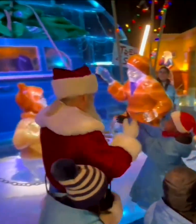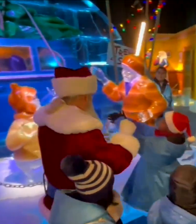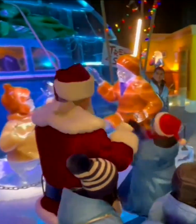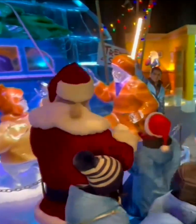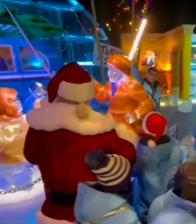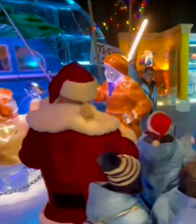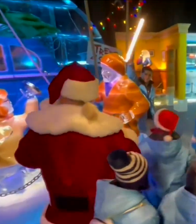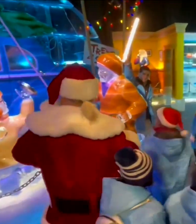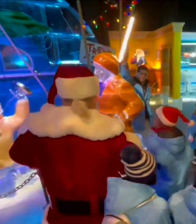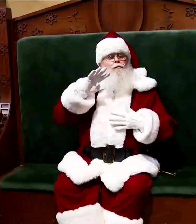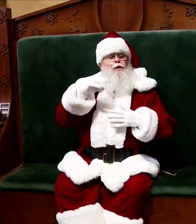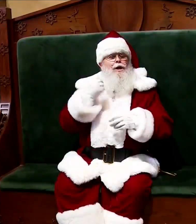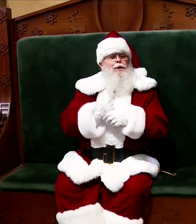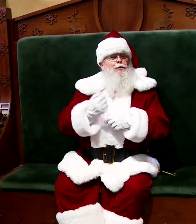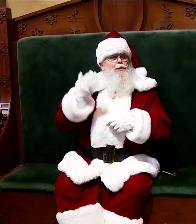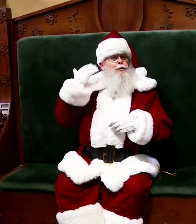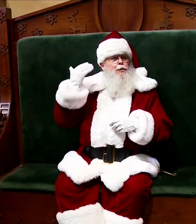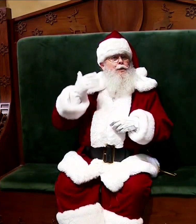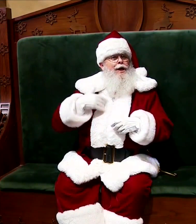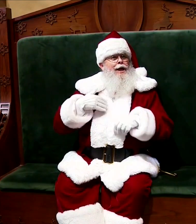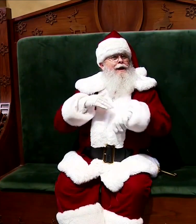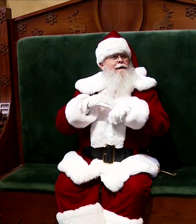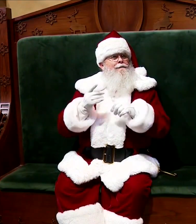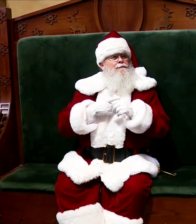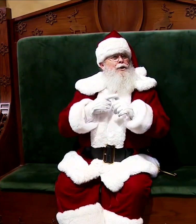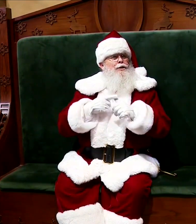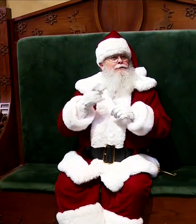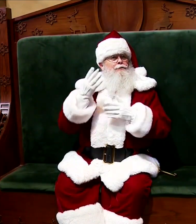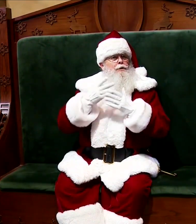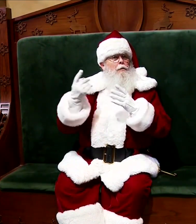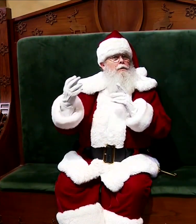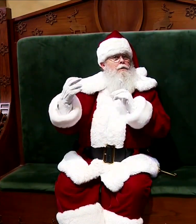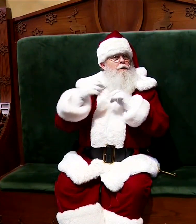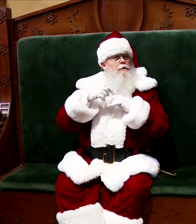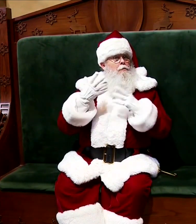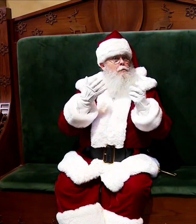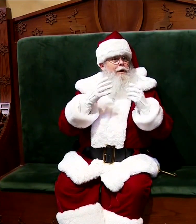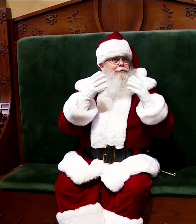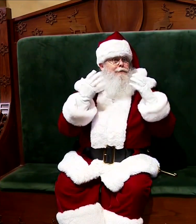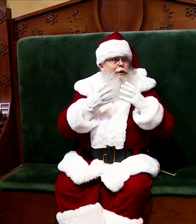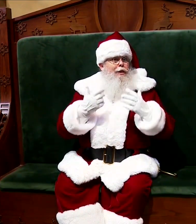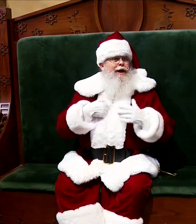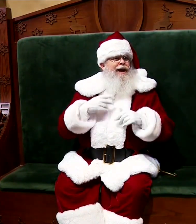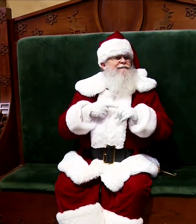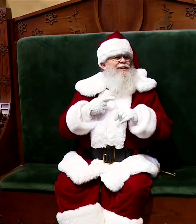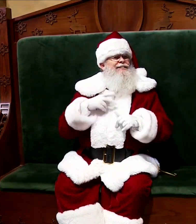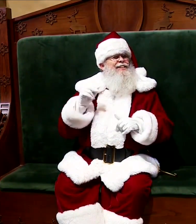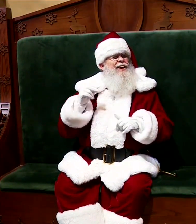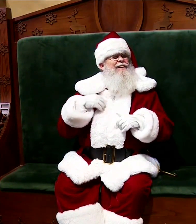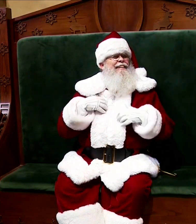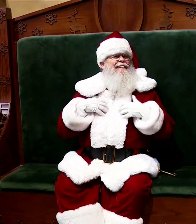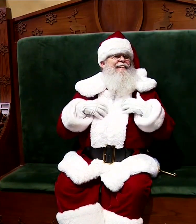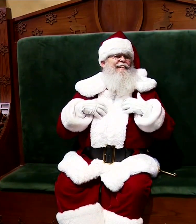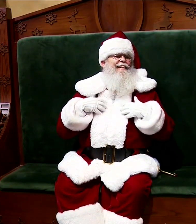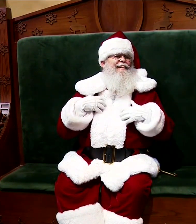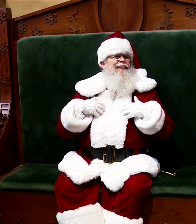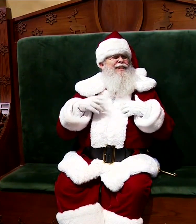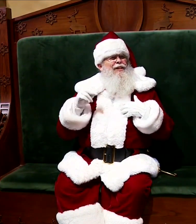Sign Language. Four years ago, you know, somebody just asked me, do you want to be Santa Claus? And I